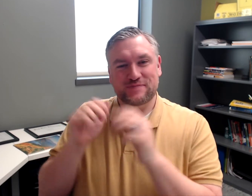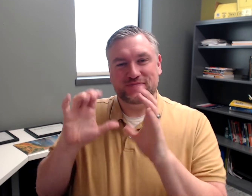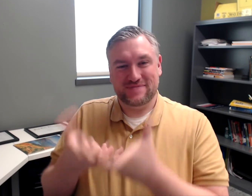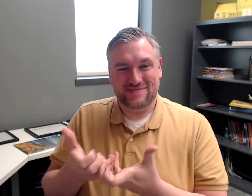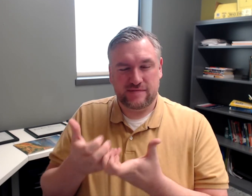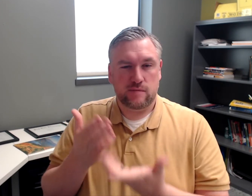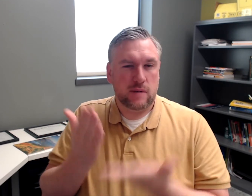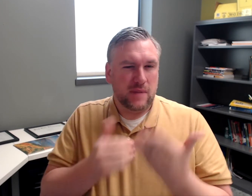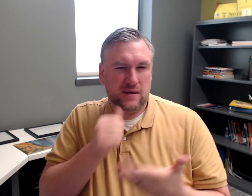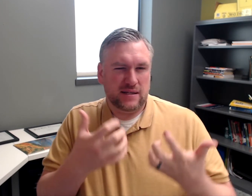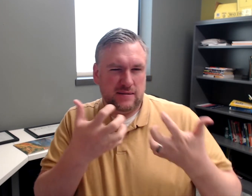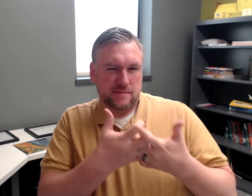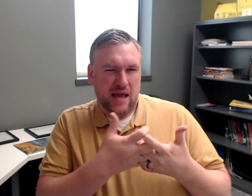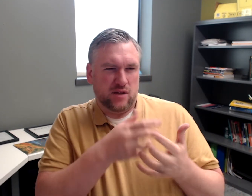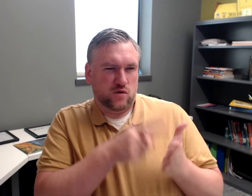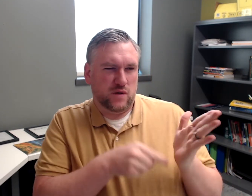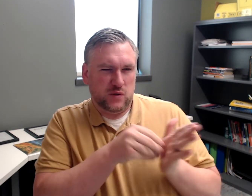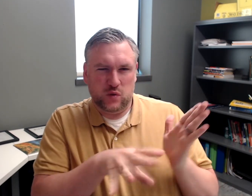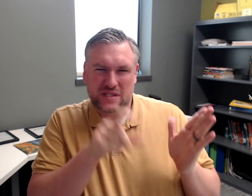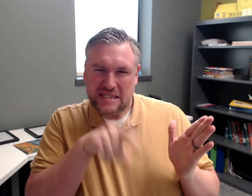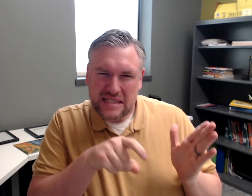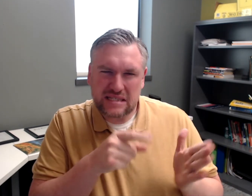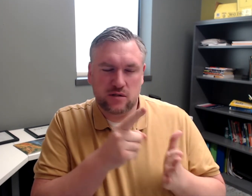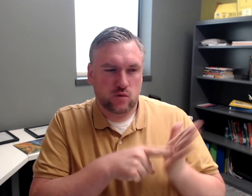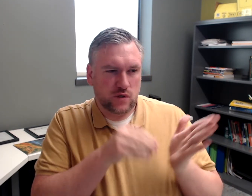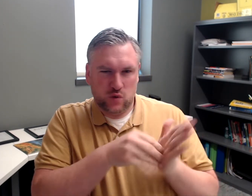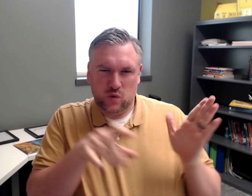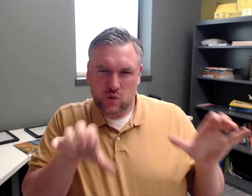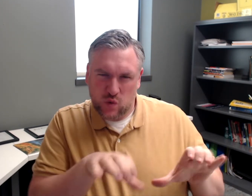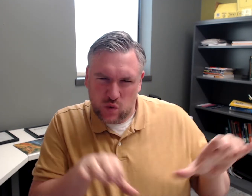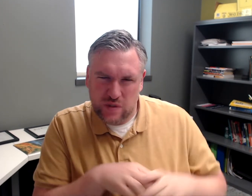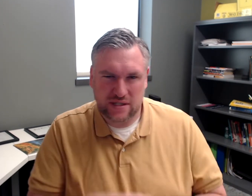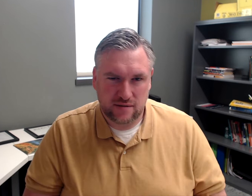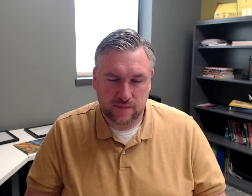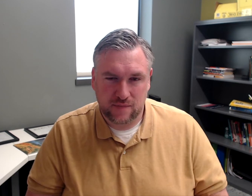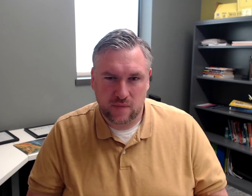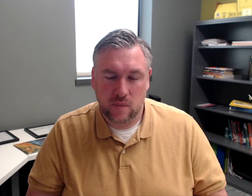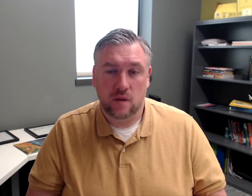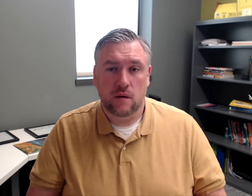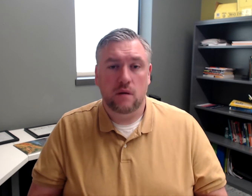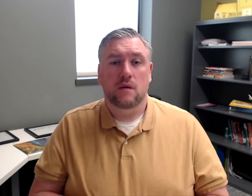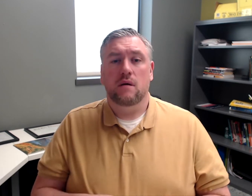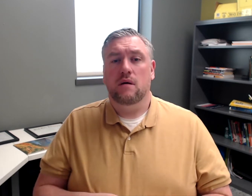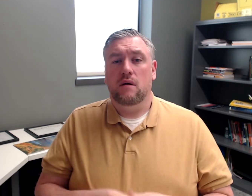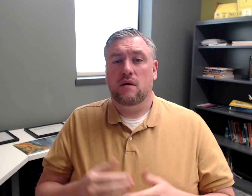also need to make sure we don't just use a preferred goal. We need something that actually matches what the student needs, what they do.